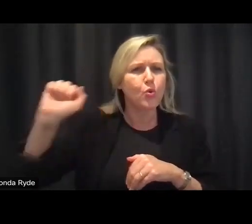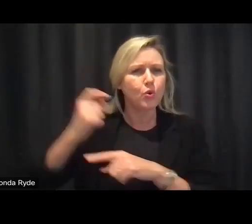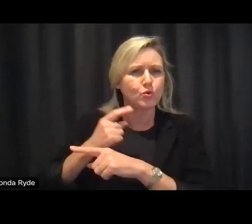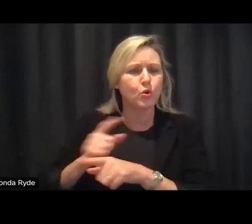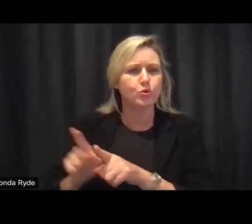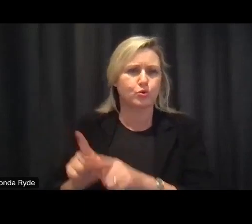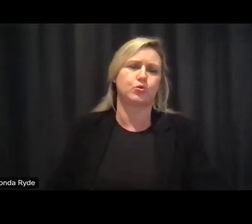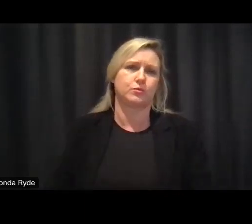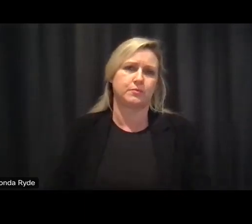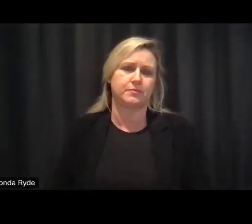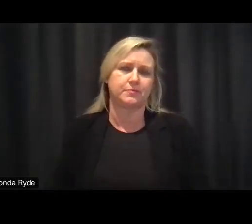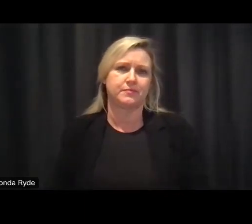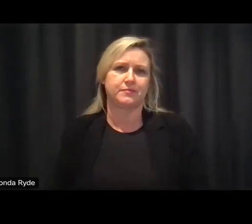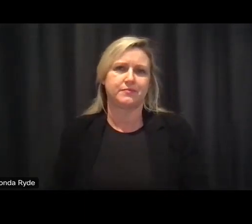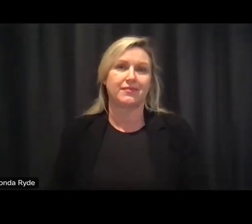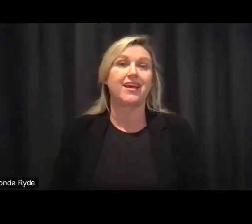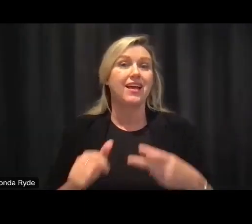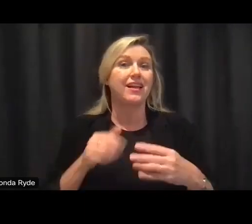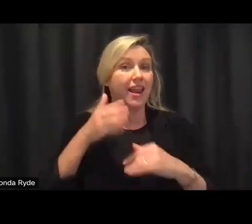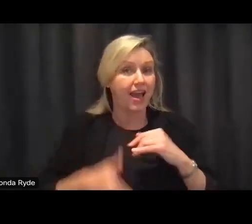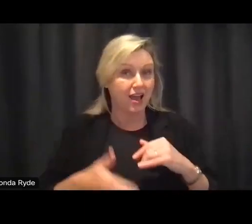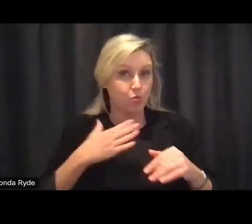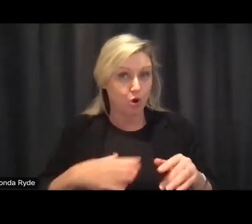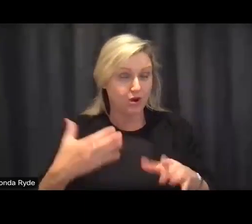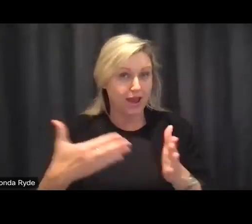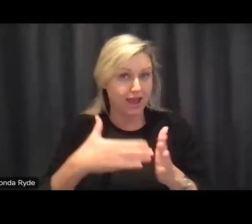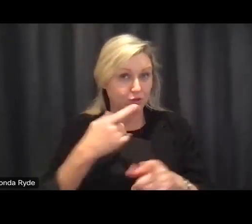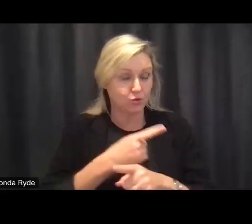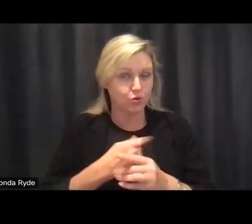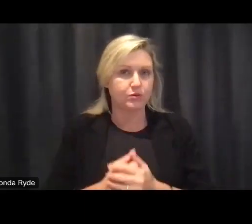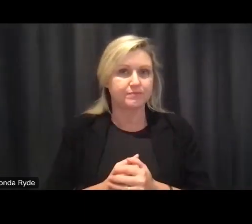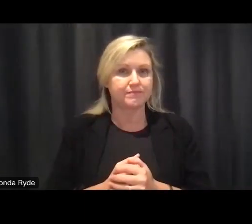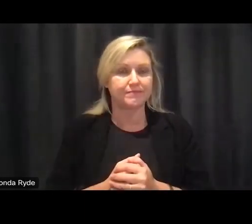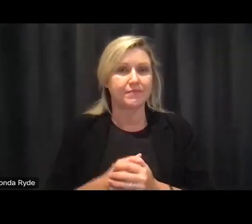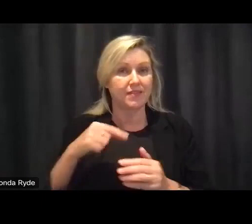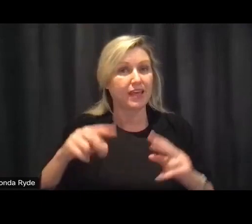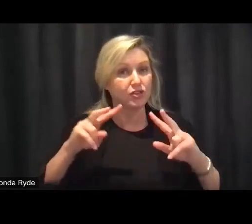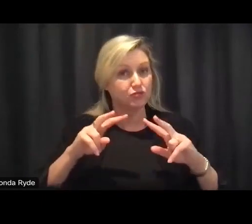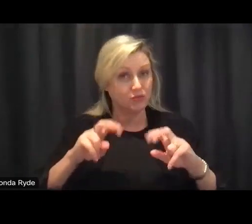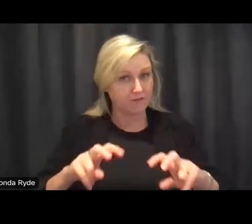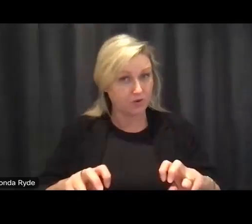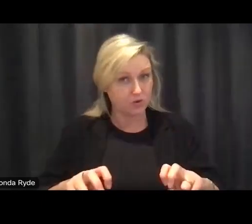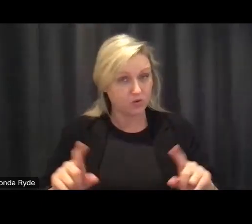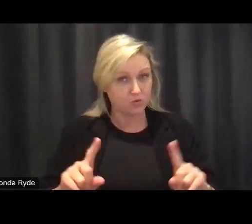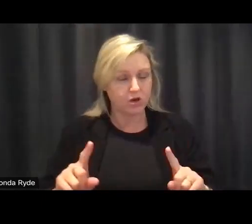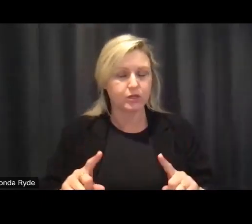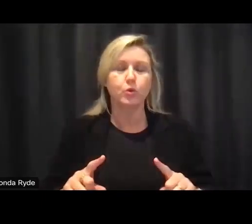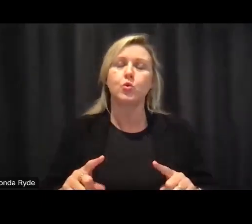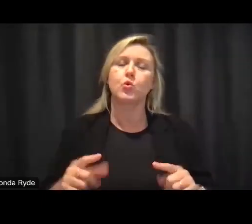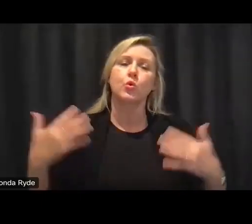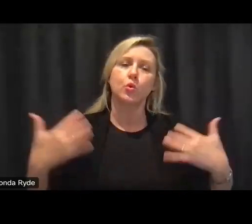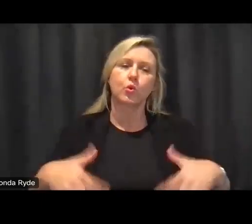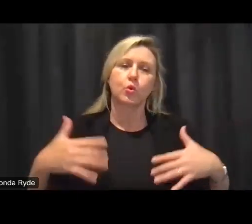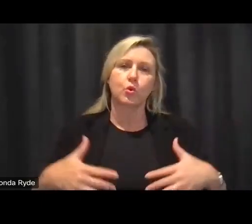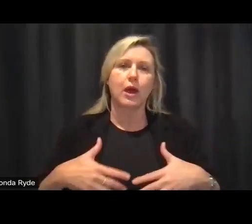and then the last thing that i want to say is that this review has a really really really big job to do um